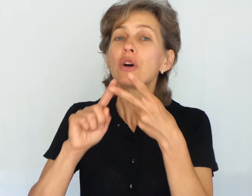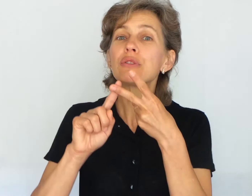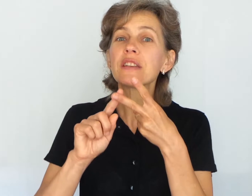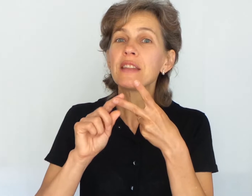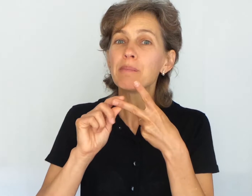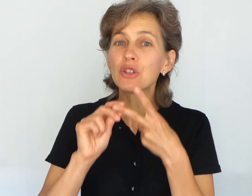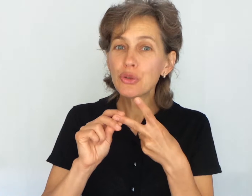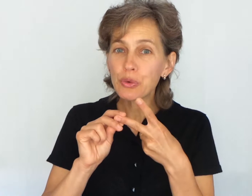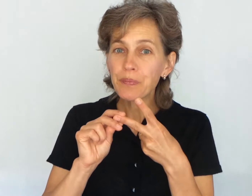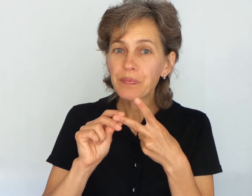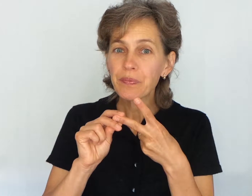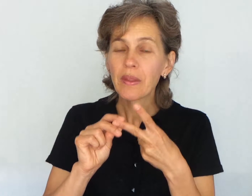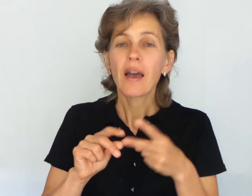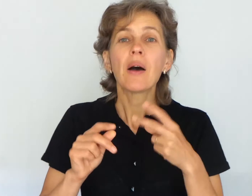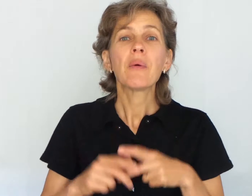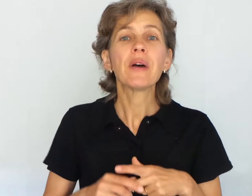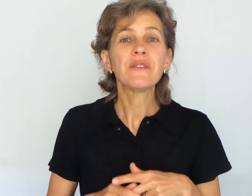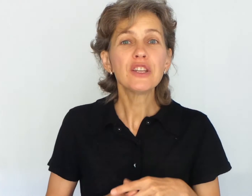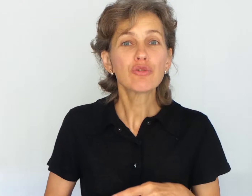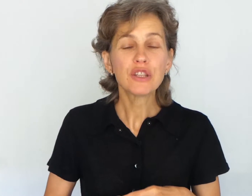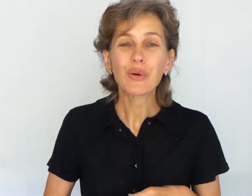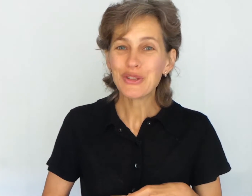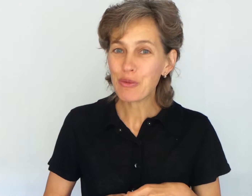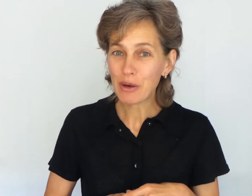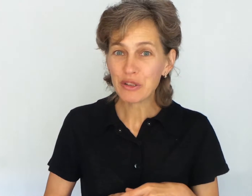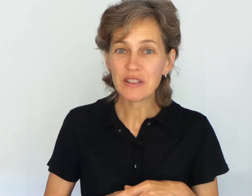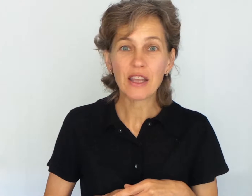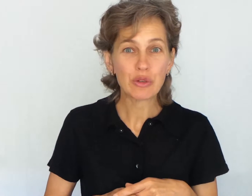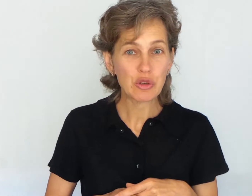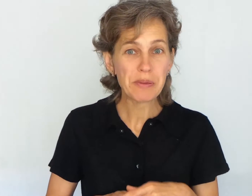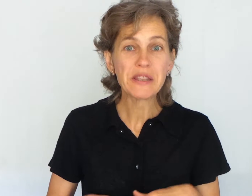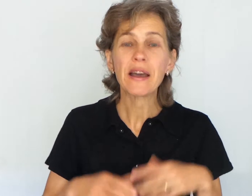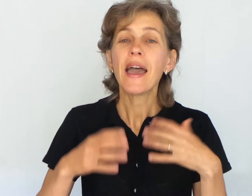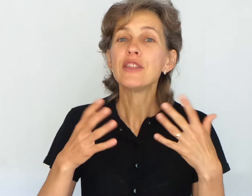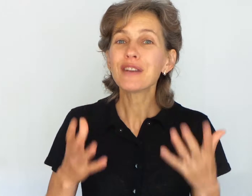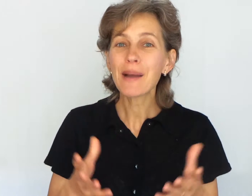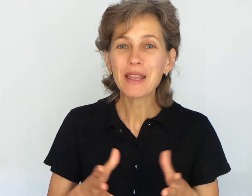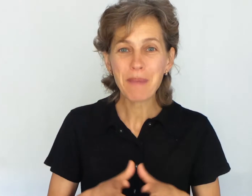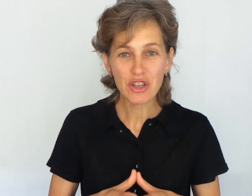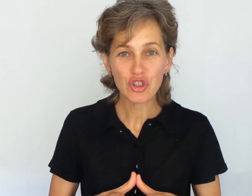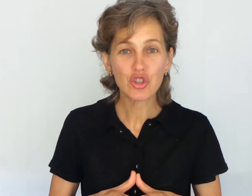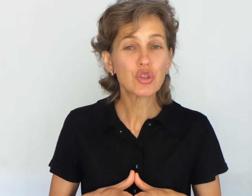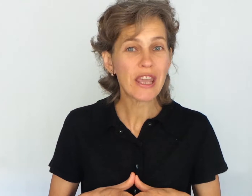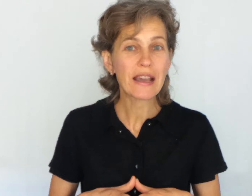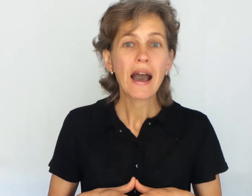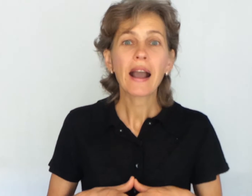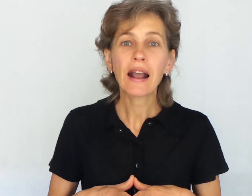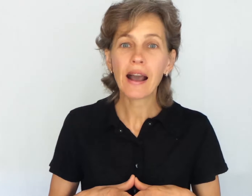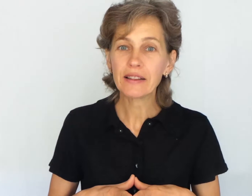Reason number two, when we treat osteoporosis and osteopenia and recommend patients to take calcium